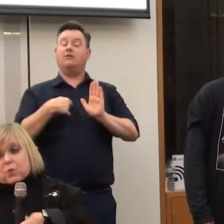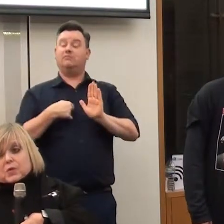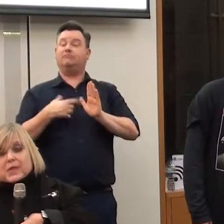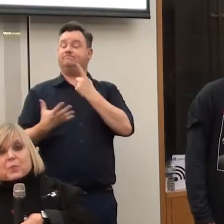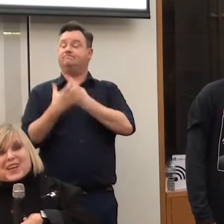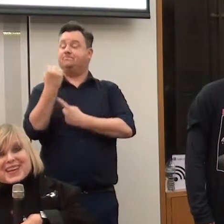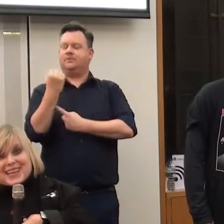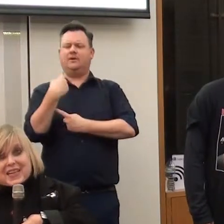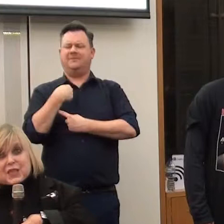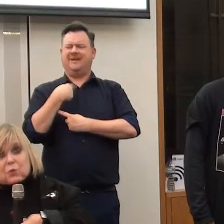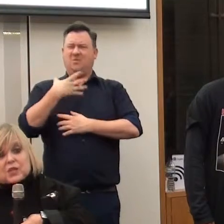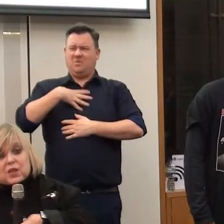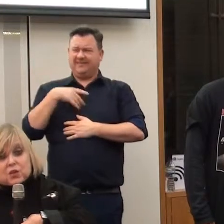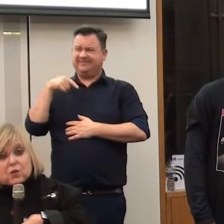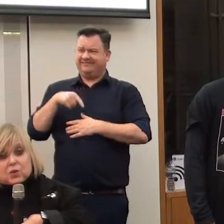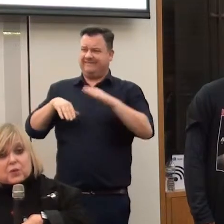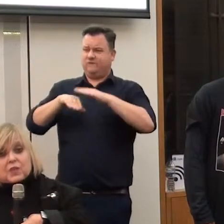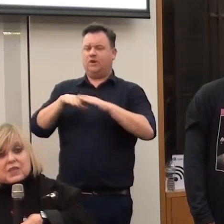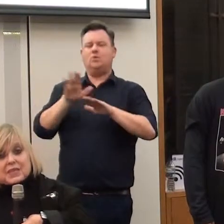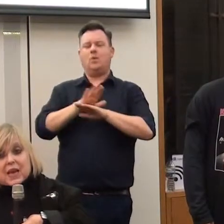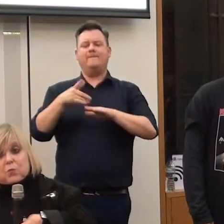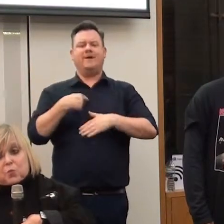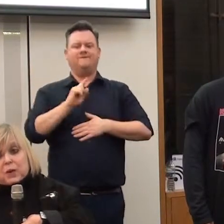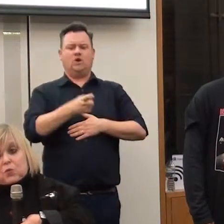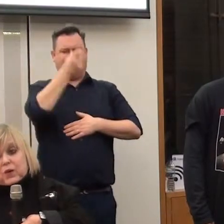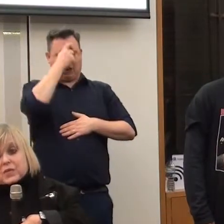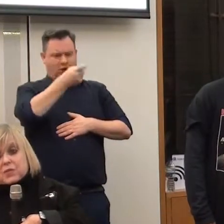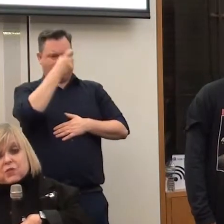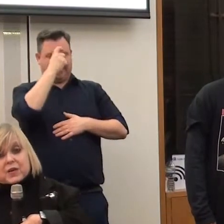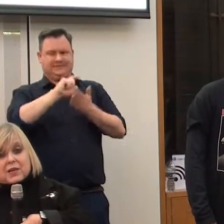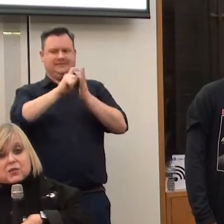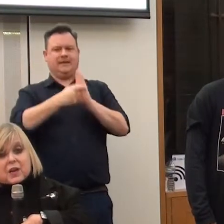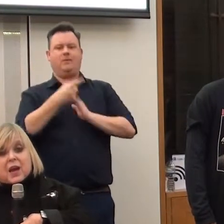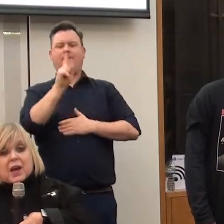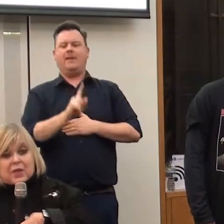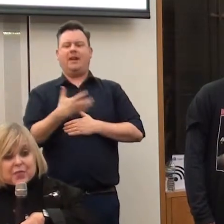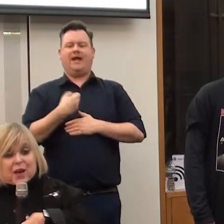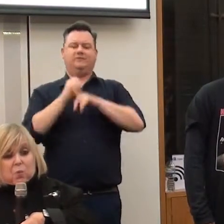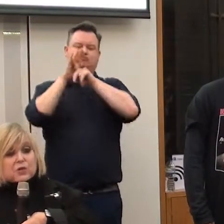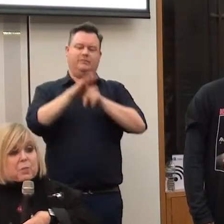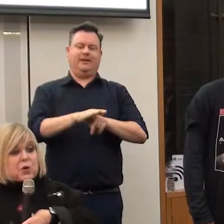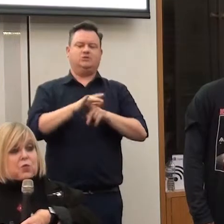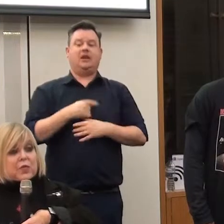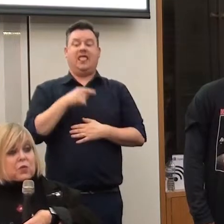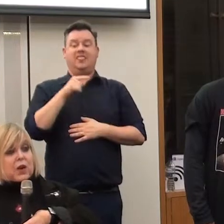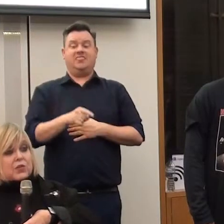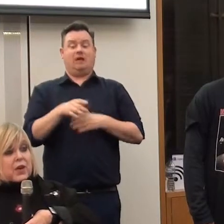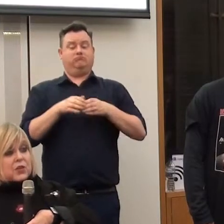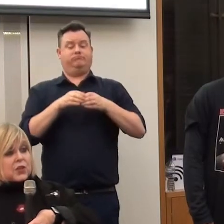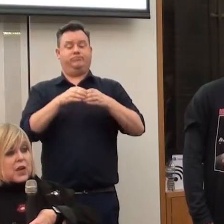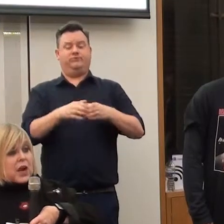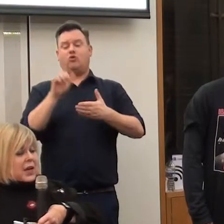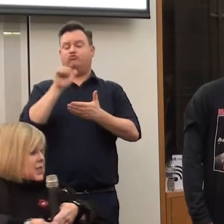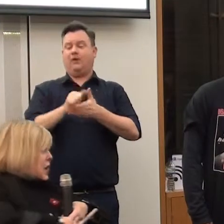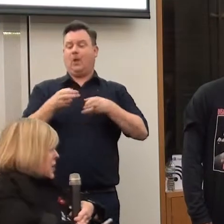wasn't what we wanted. But at least it was an acknowledgement that disabled people face discrimination. And that was a move in the right